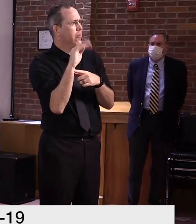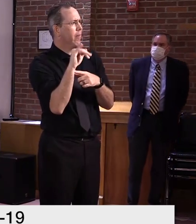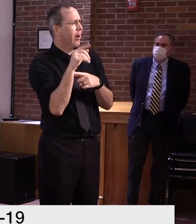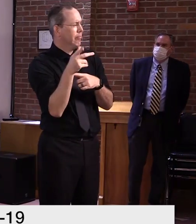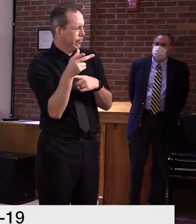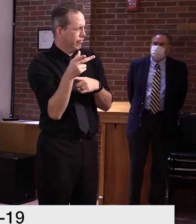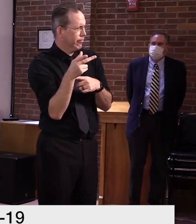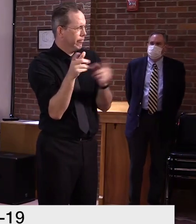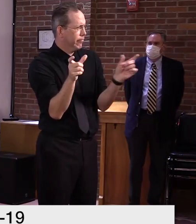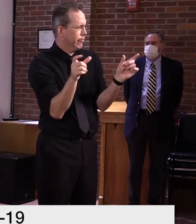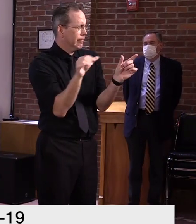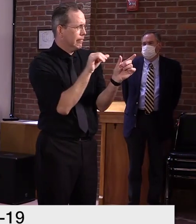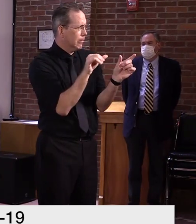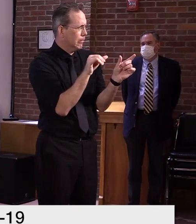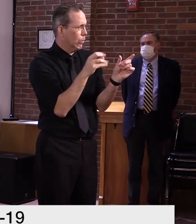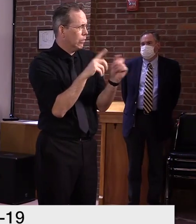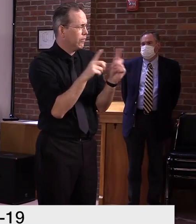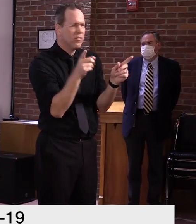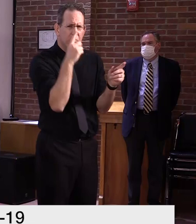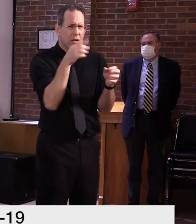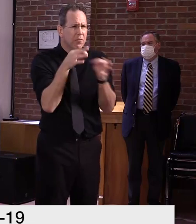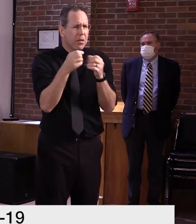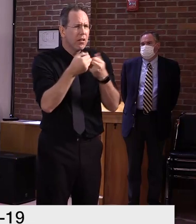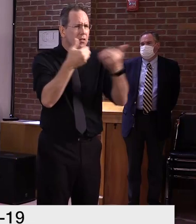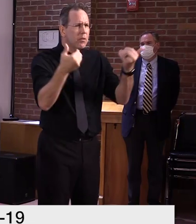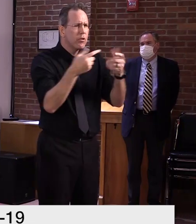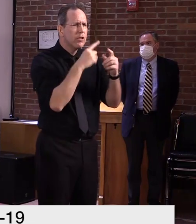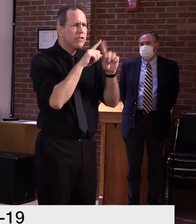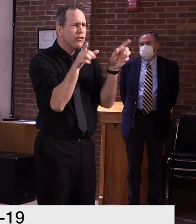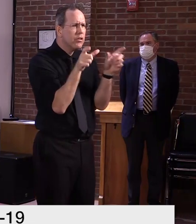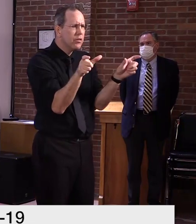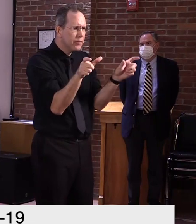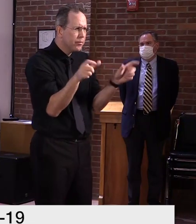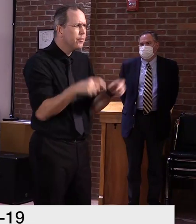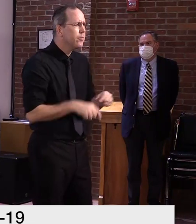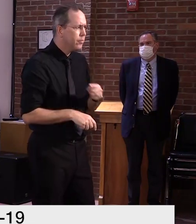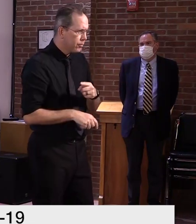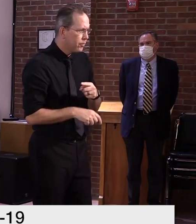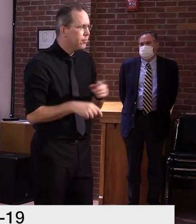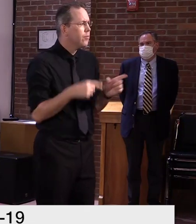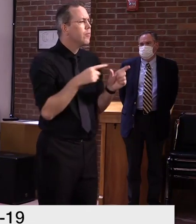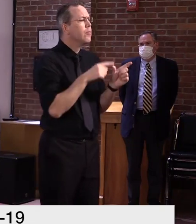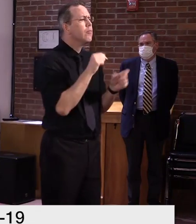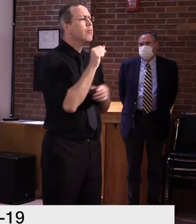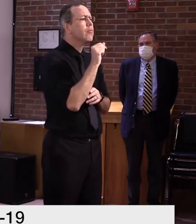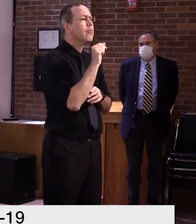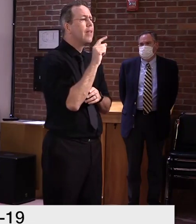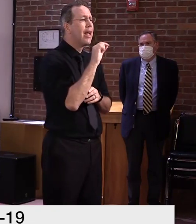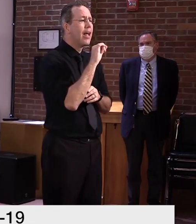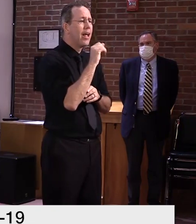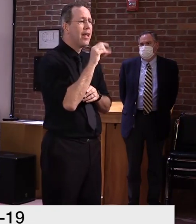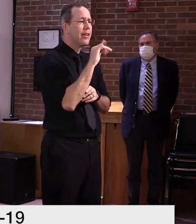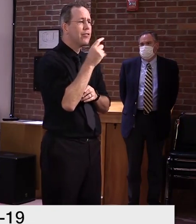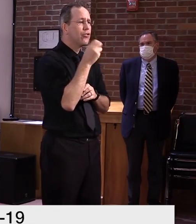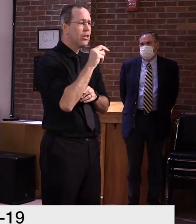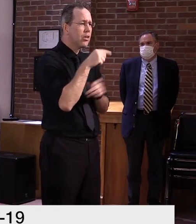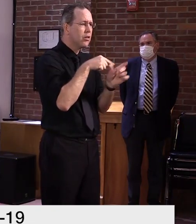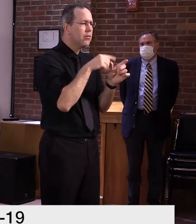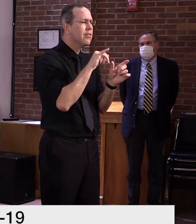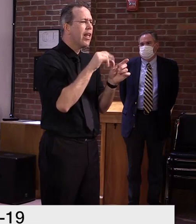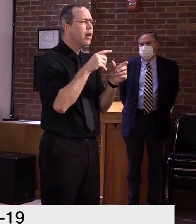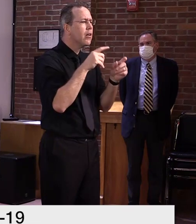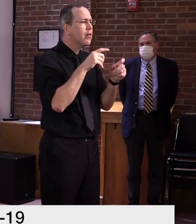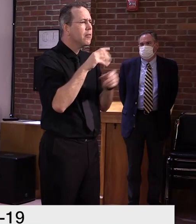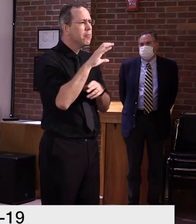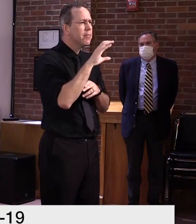antigen tests like PCR tests look for a current or, um, active infection. They detect bits of the virus